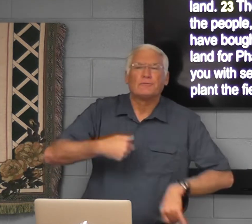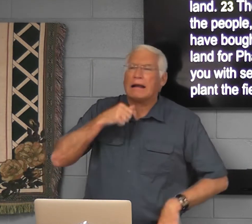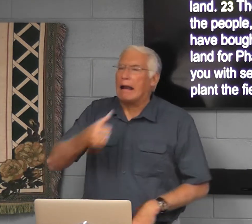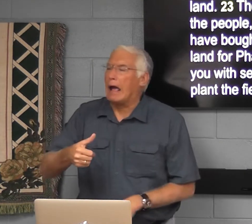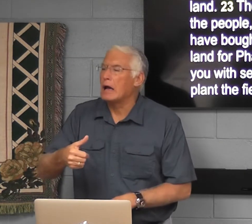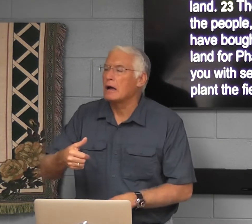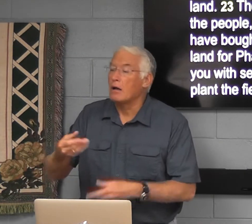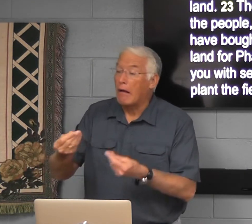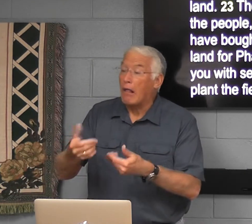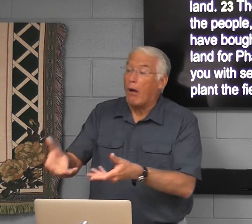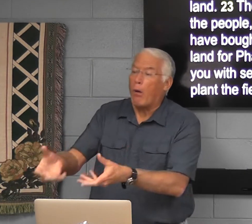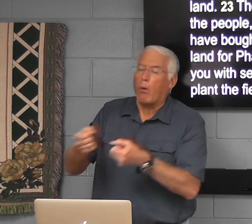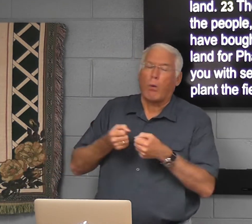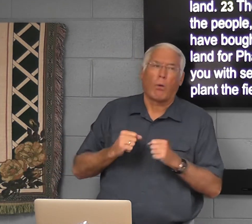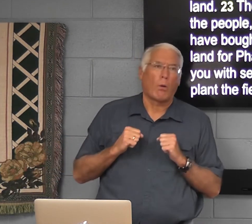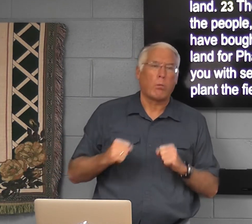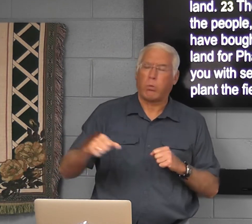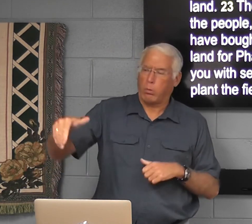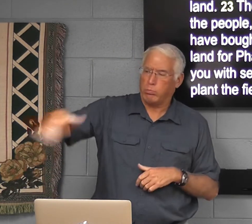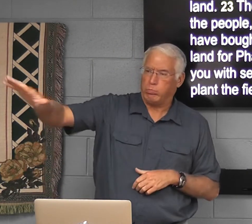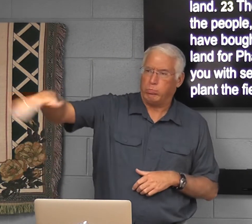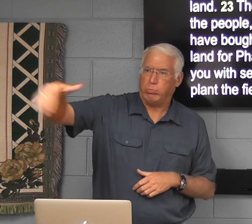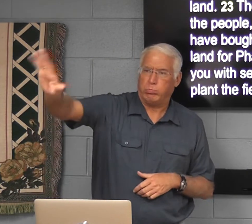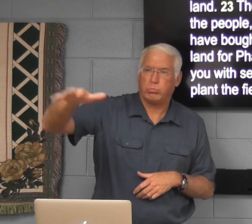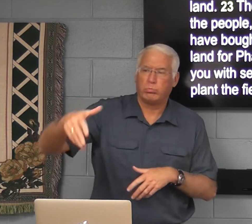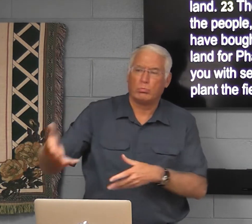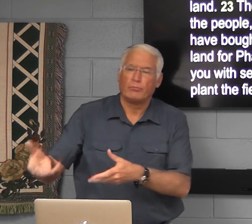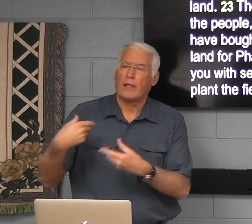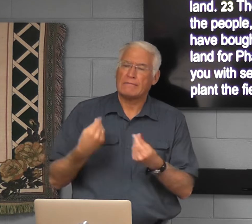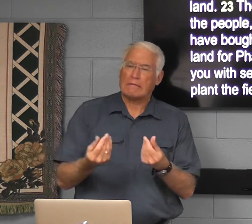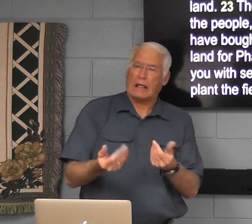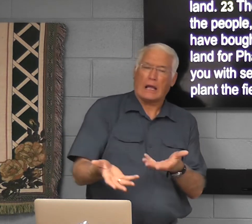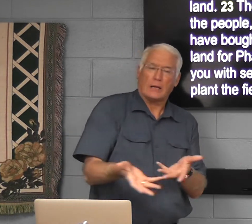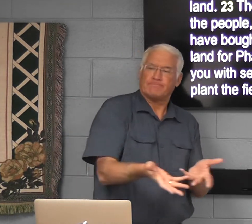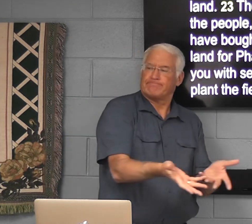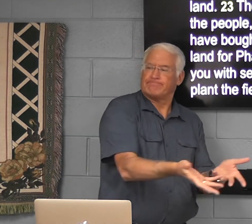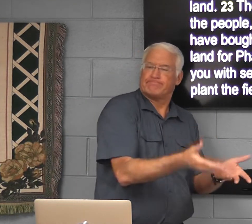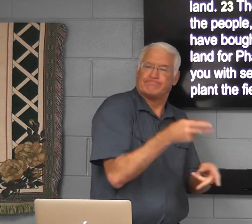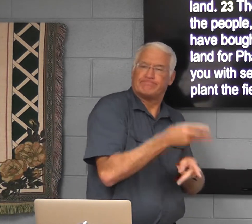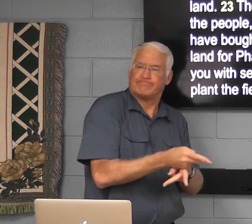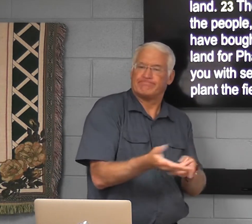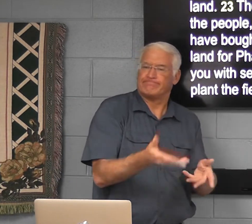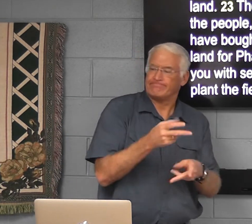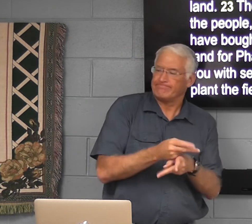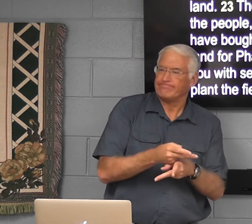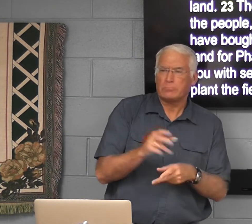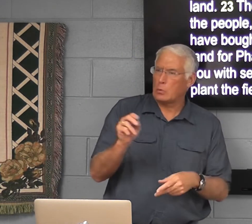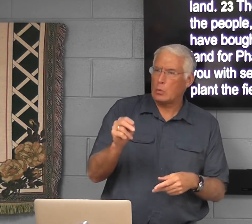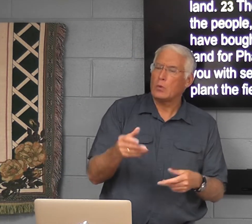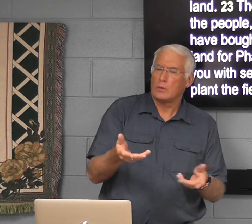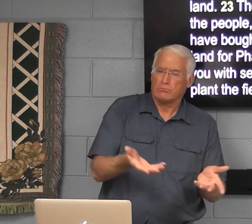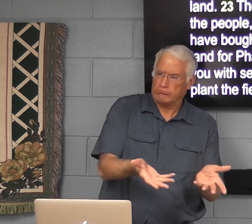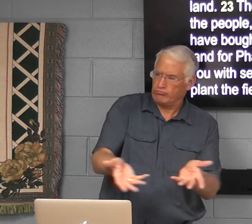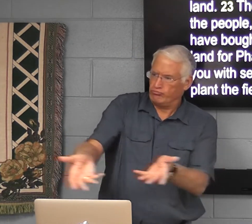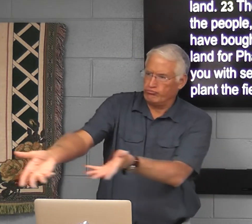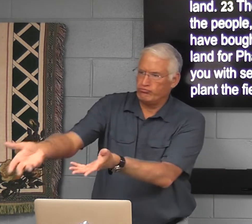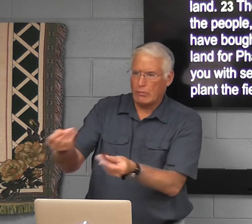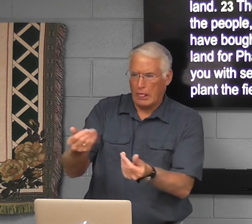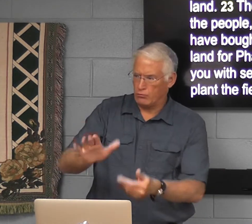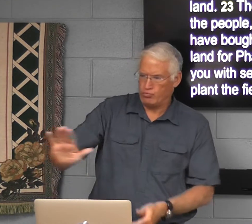You Jacob... mean, Joseph wasn't, you know, doing array with them and keeping all the land and not taking care of them. No.